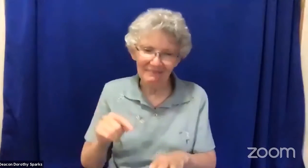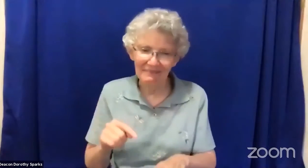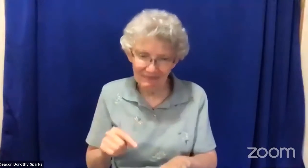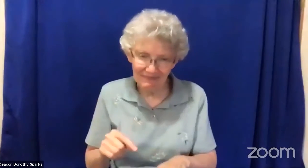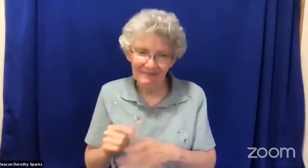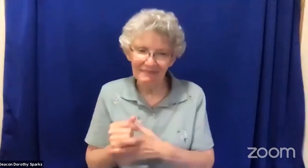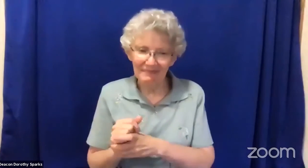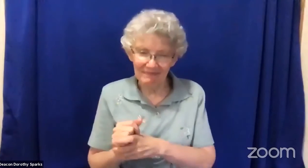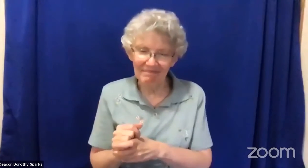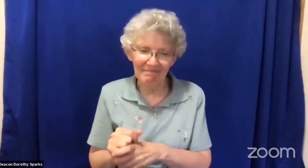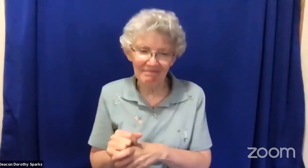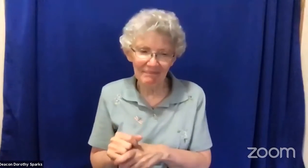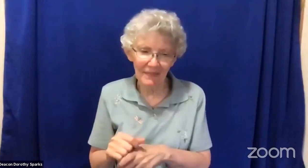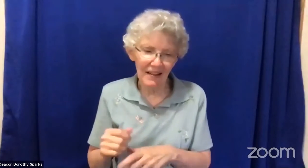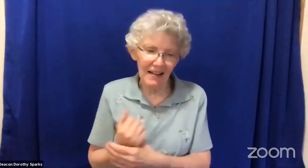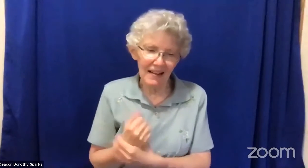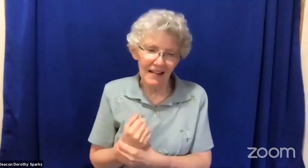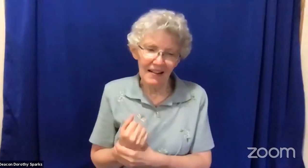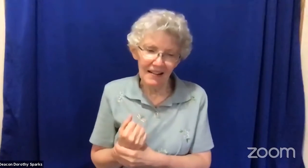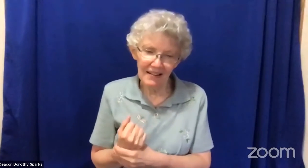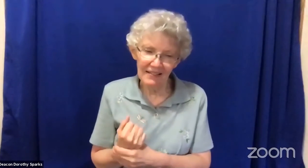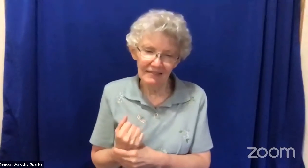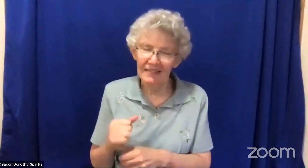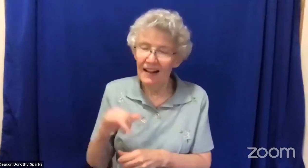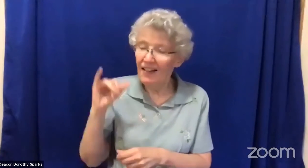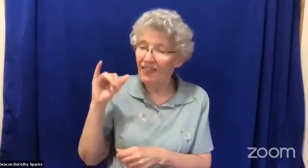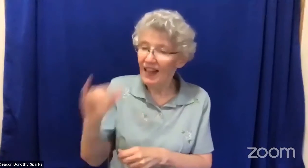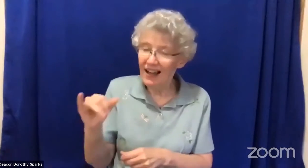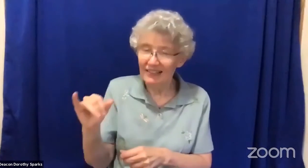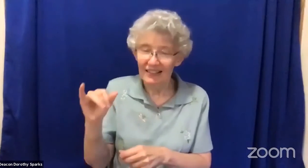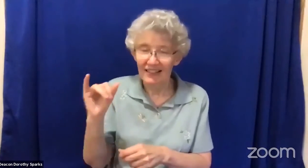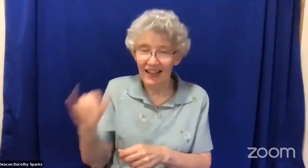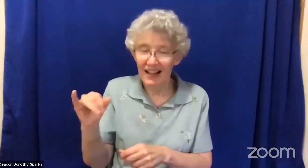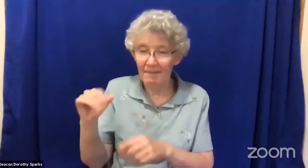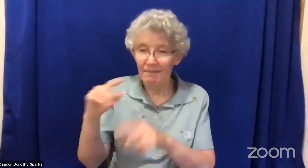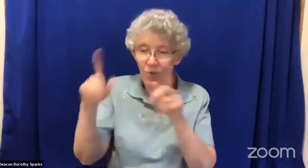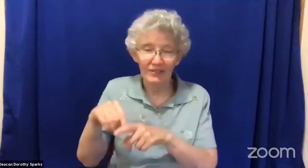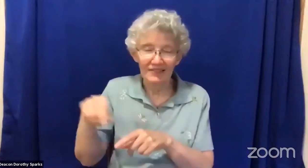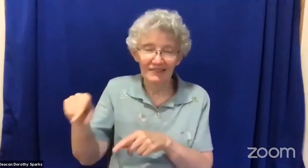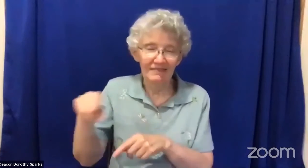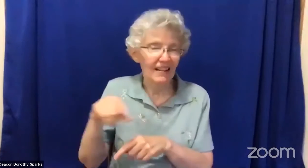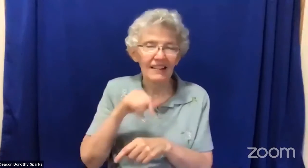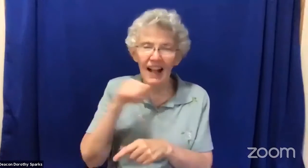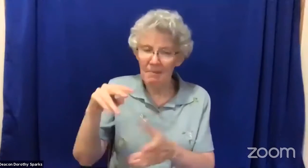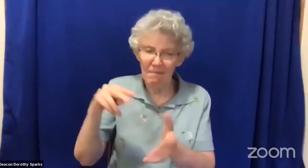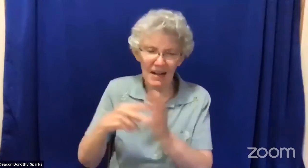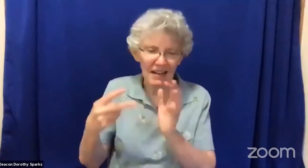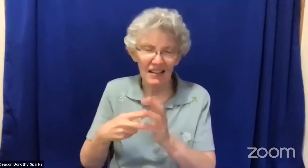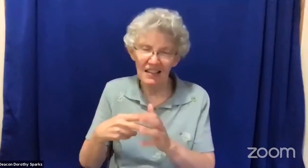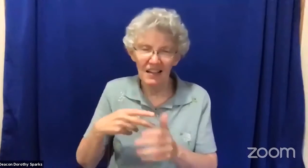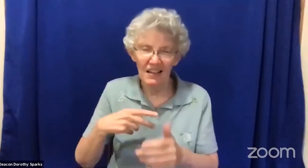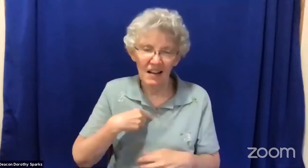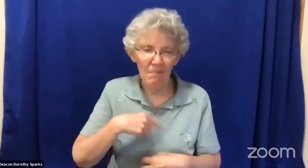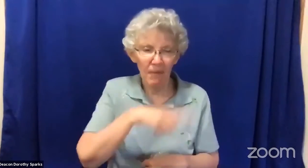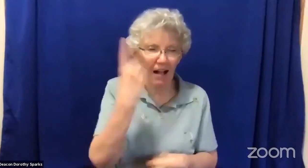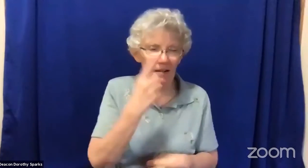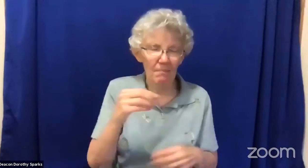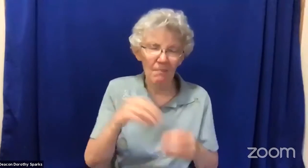violence that the black community has experienced and understand the meaning that black lives matter.